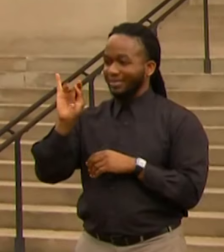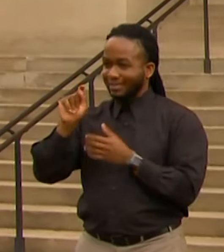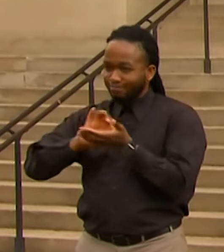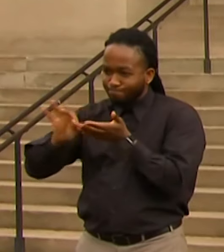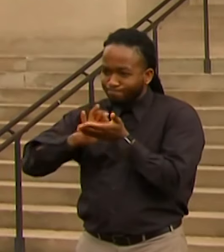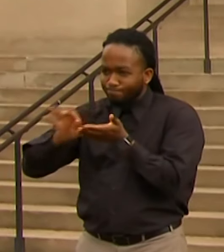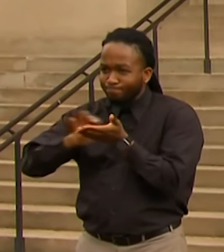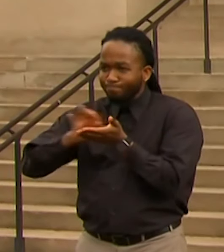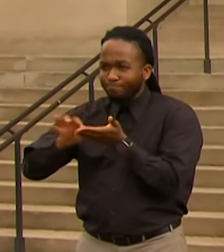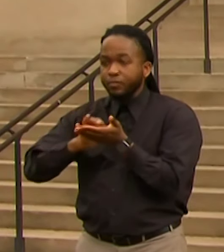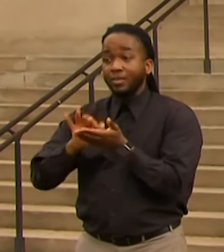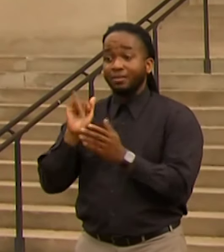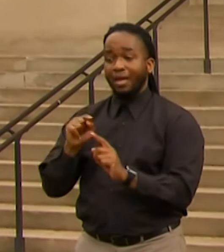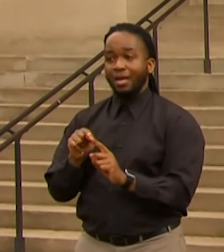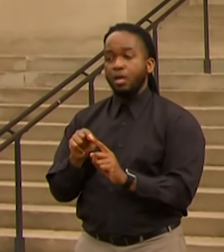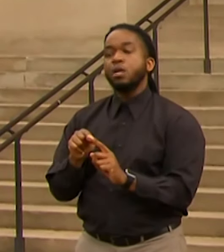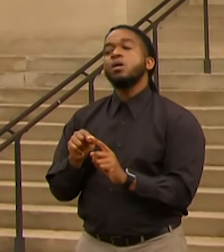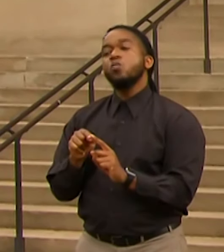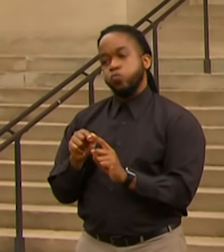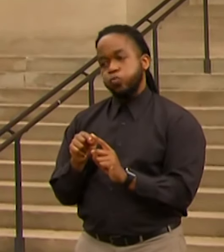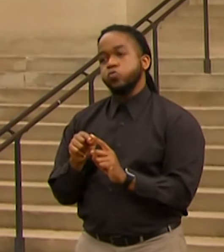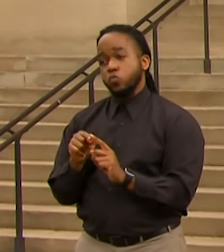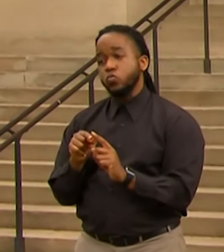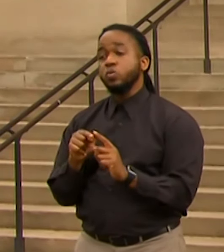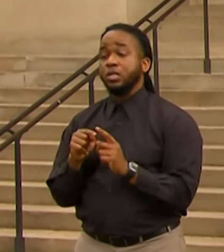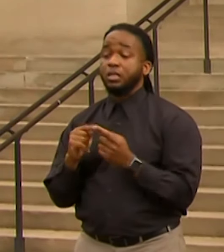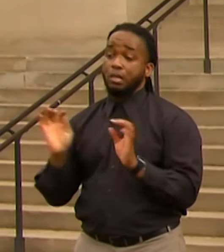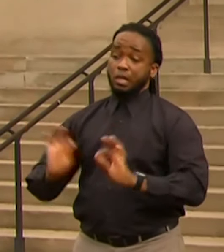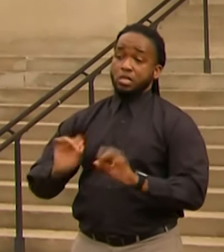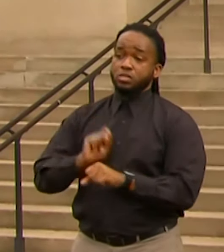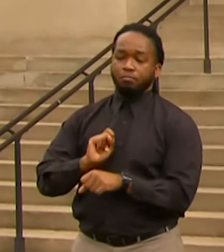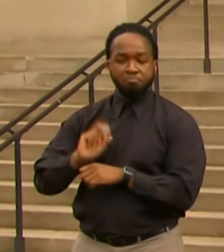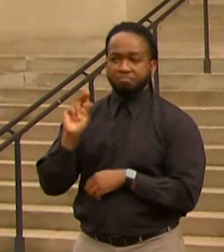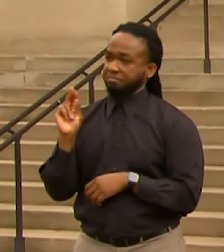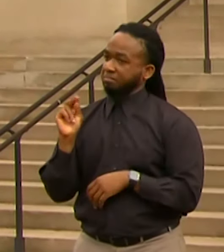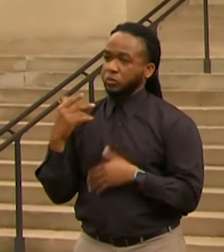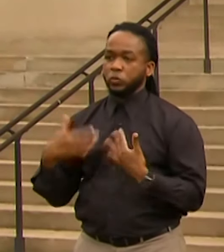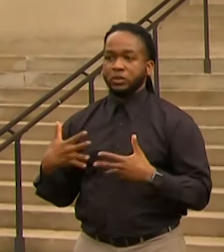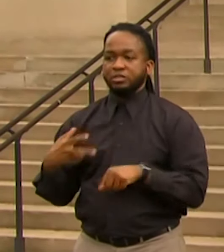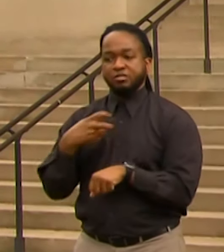lift, but we will work with the counties to get this done in time for our state certification.